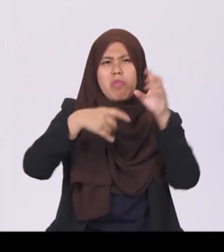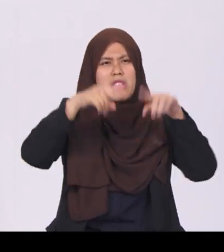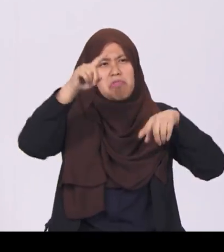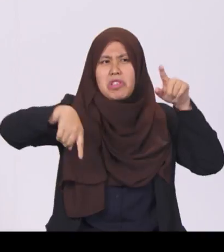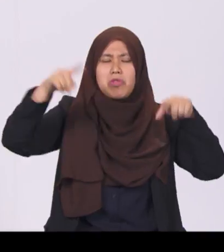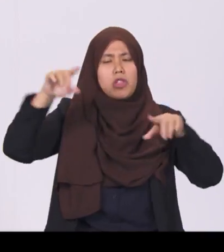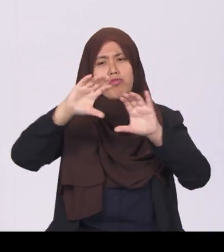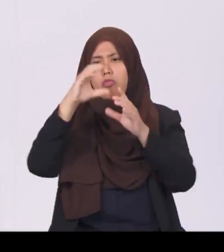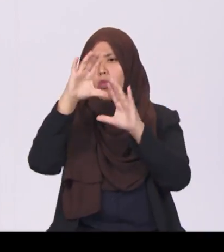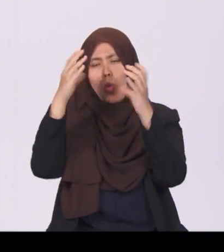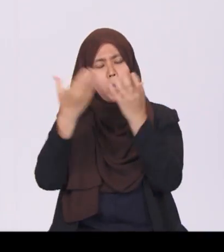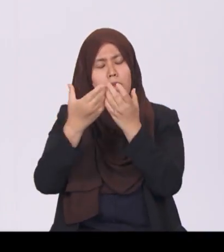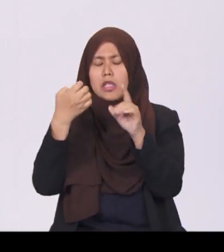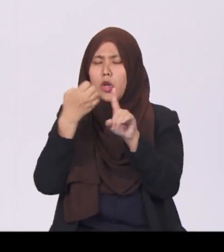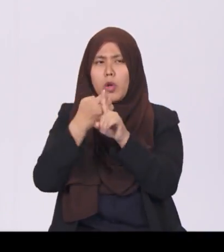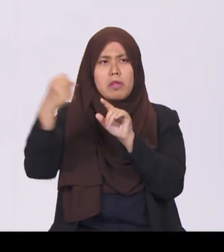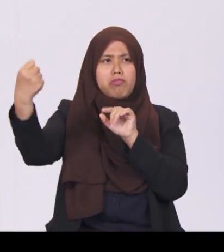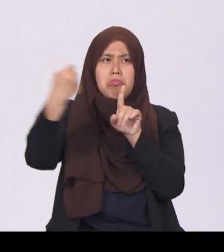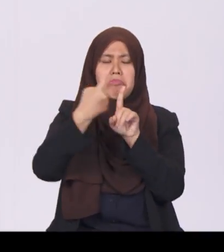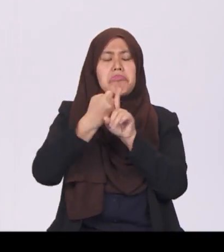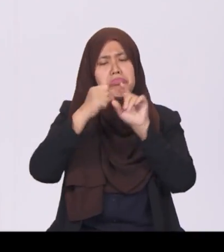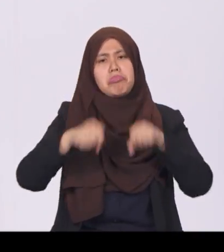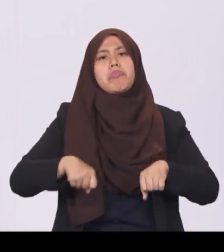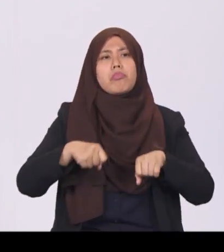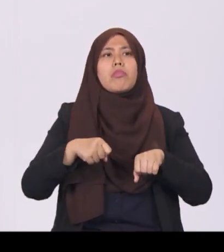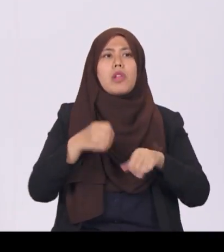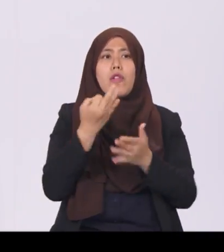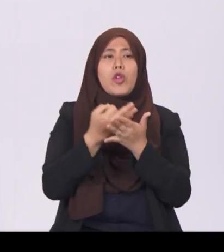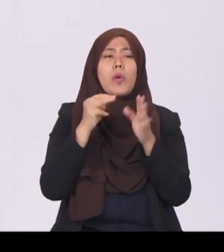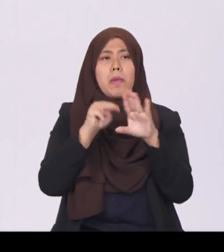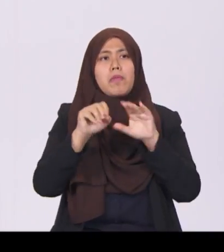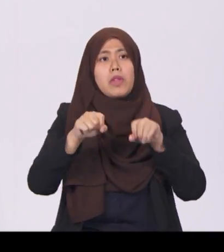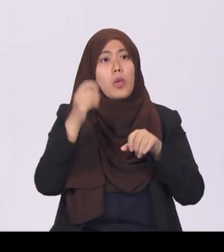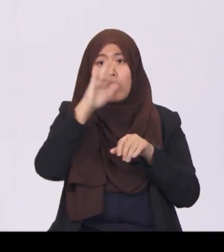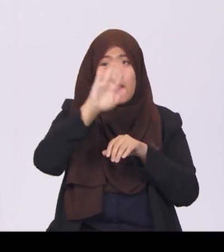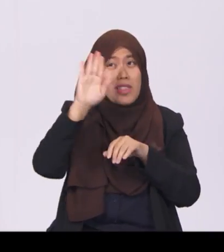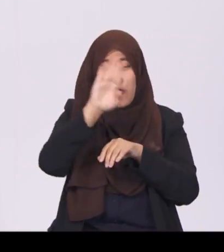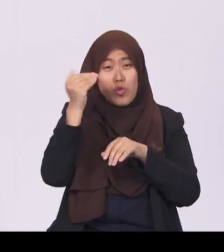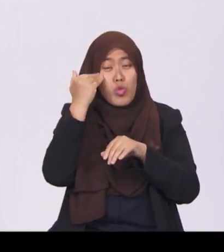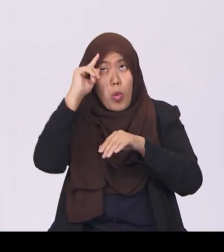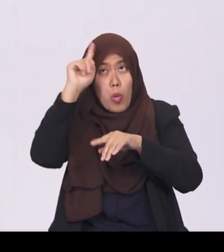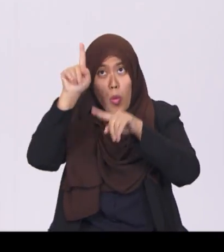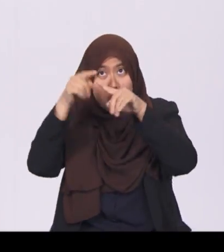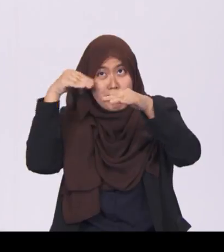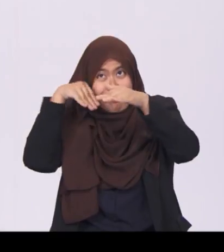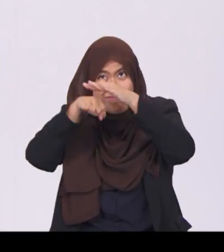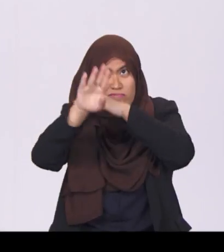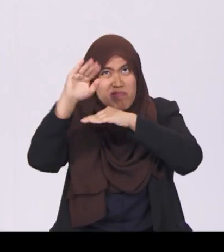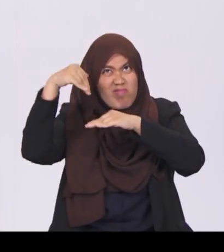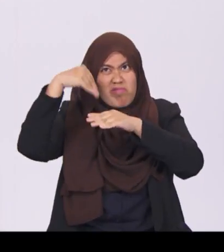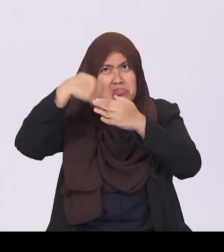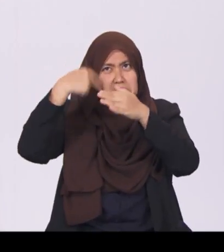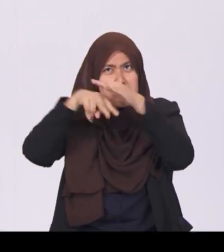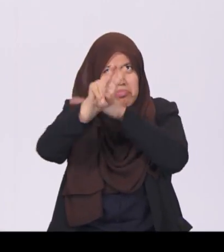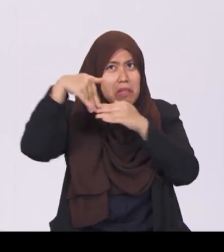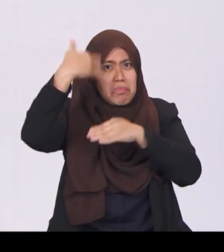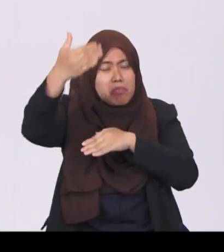We can never predict where or when the next crisis will come. But we know when the next crisis hits,